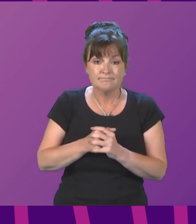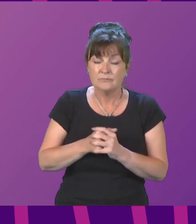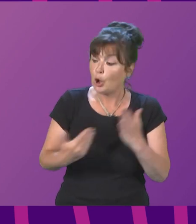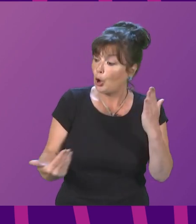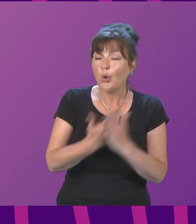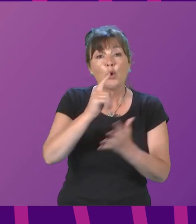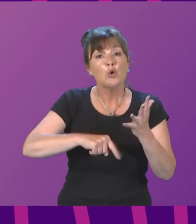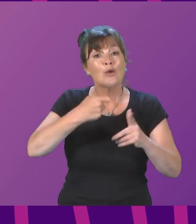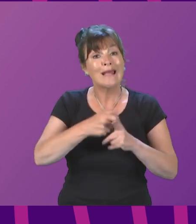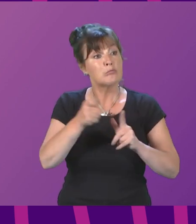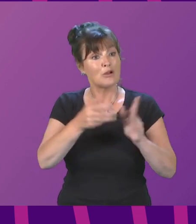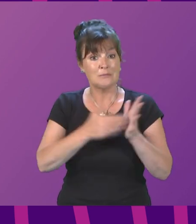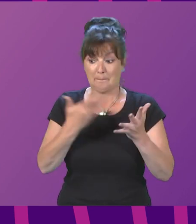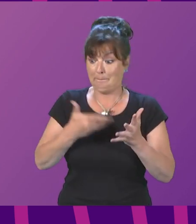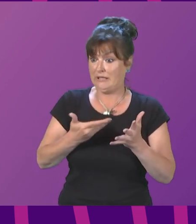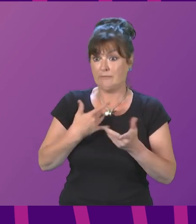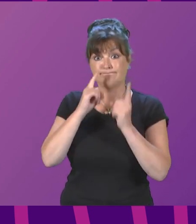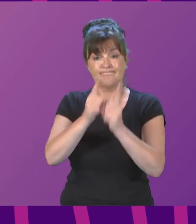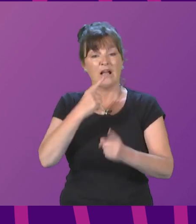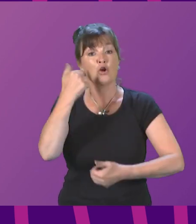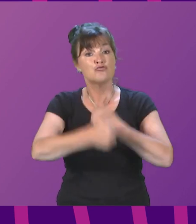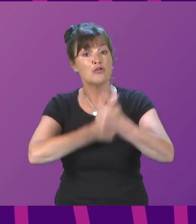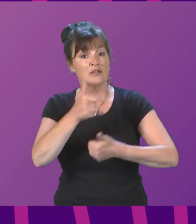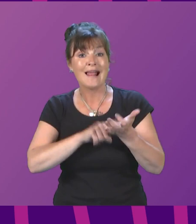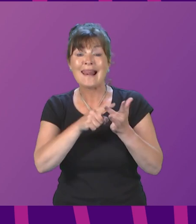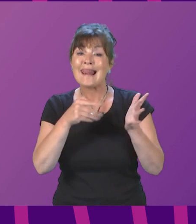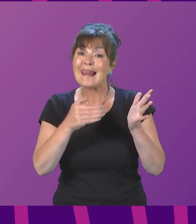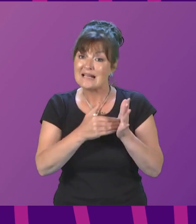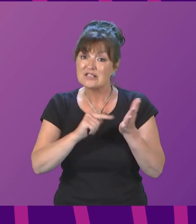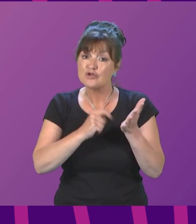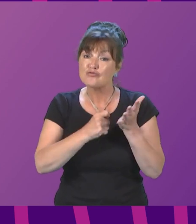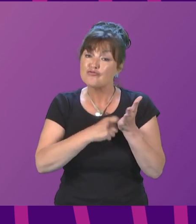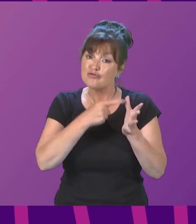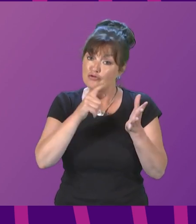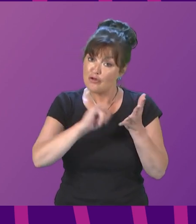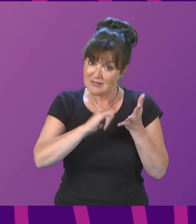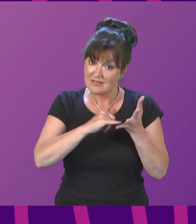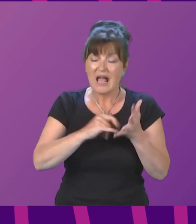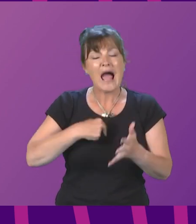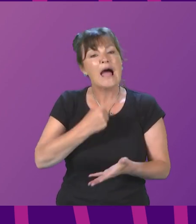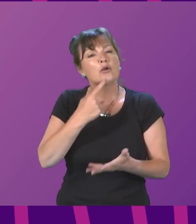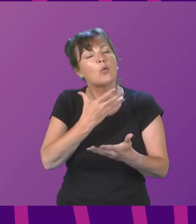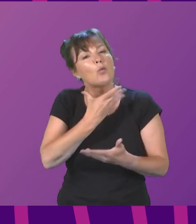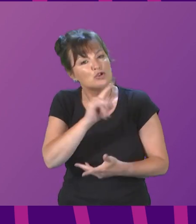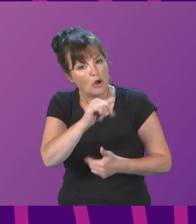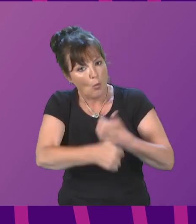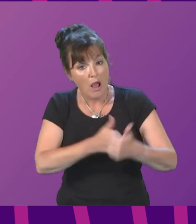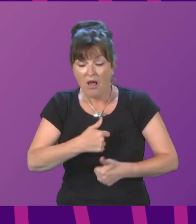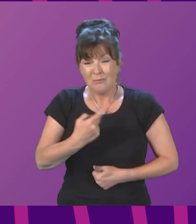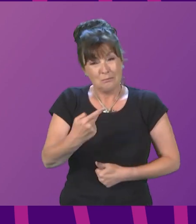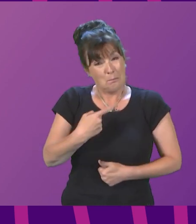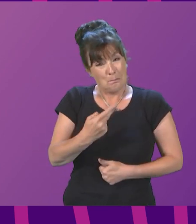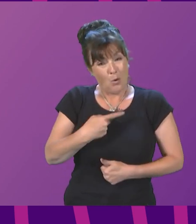Minister has, of course, just been appointed. I congratulate Liz Truss and wish her well. Our political differences